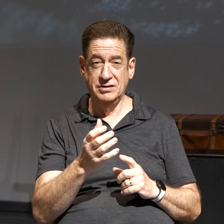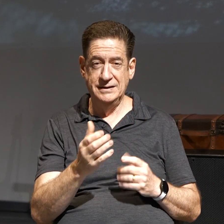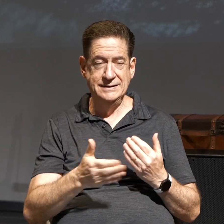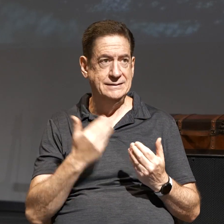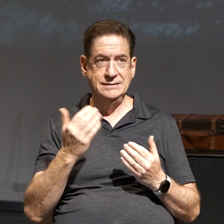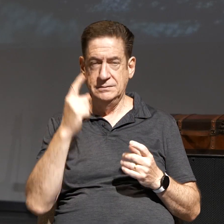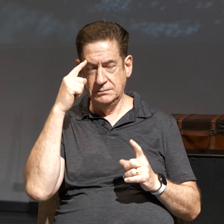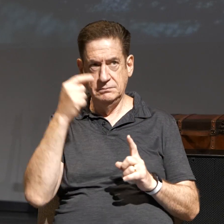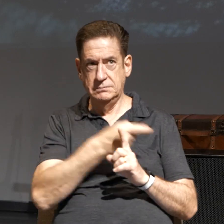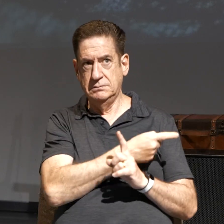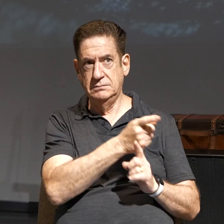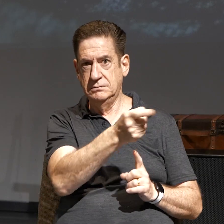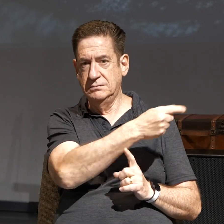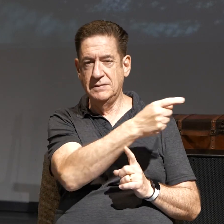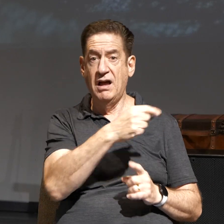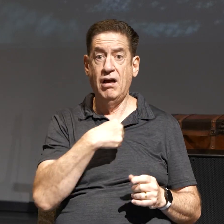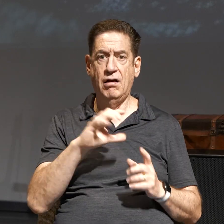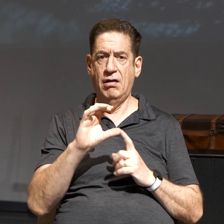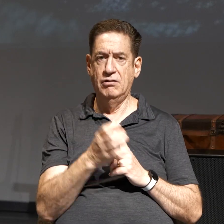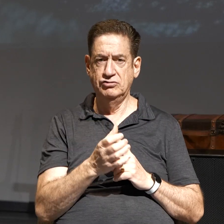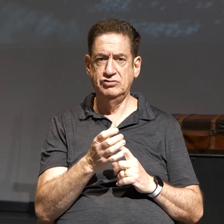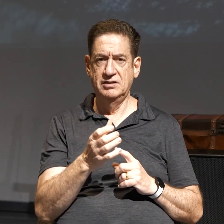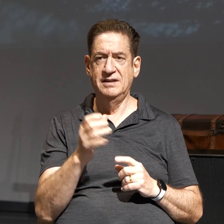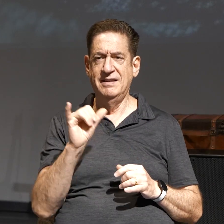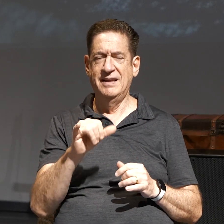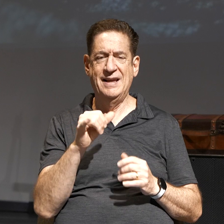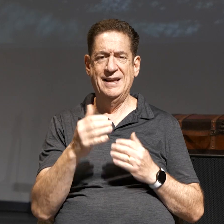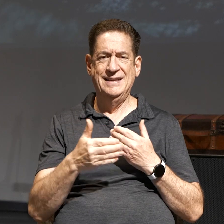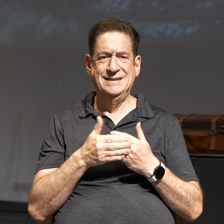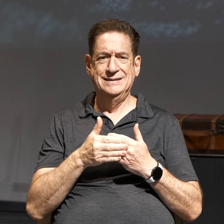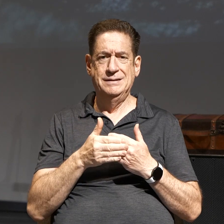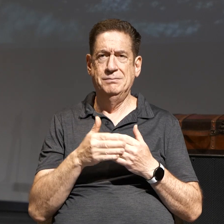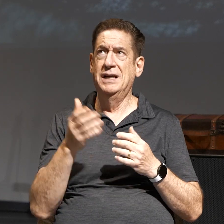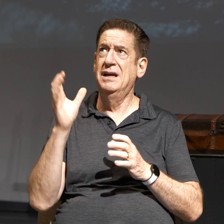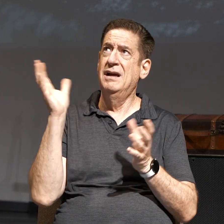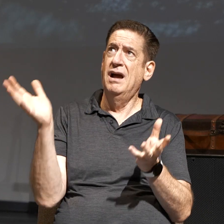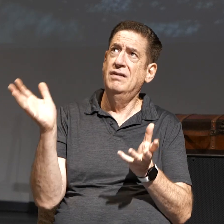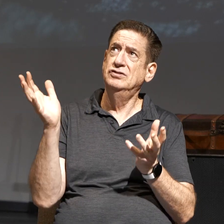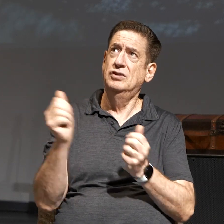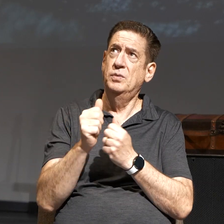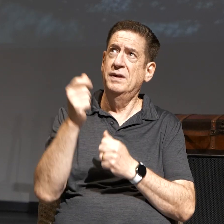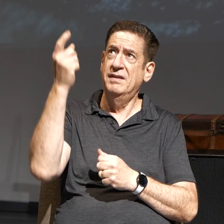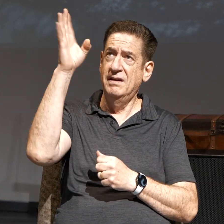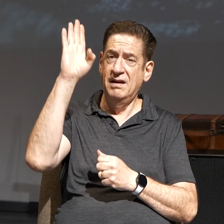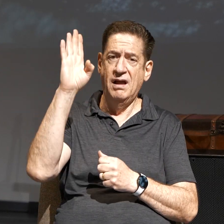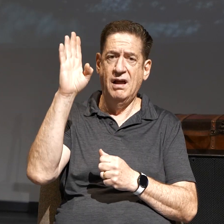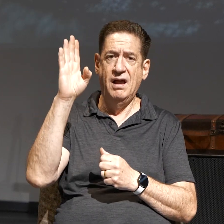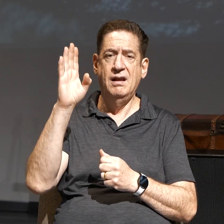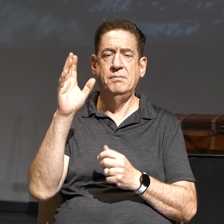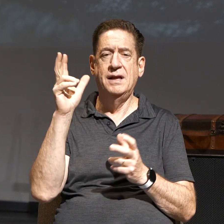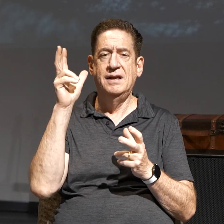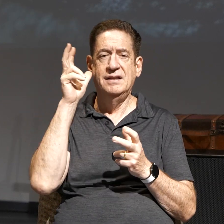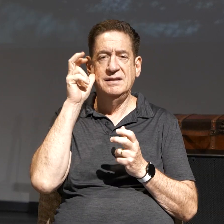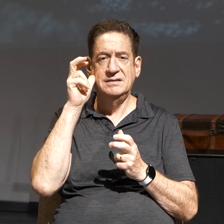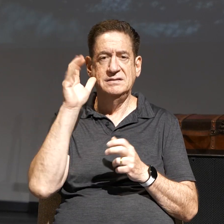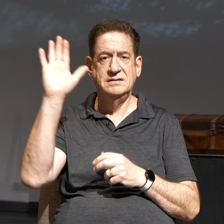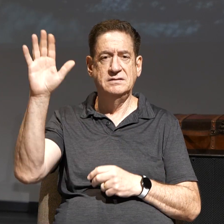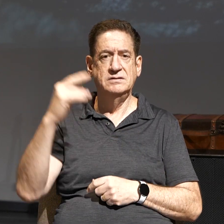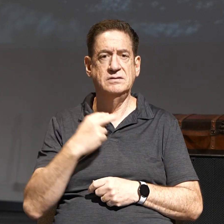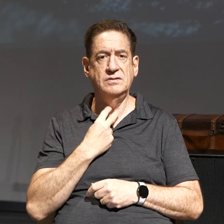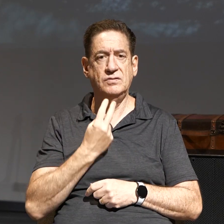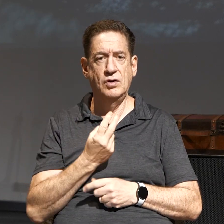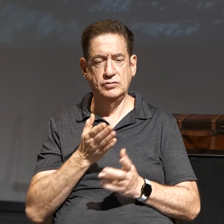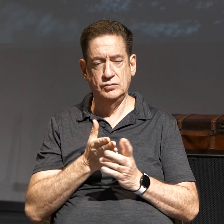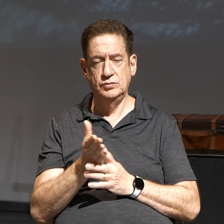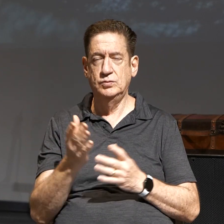And that's our culture we live in. This hinders true intimate conversation with God preceded by listening to His voice through